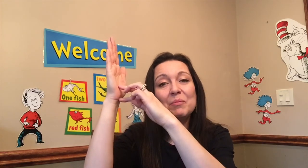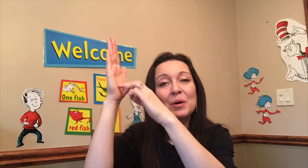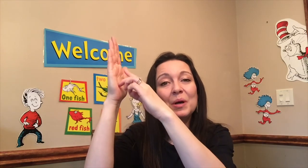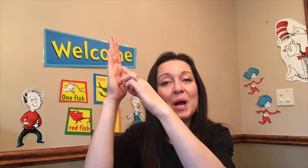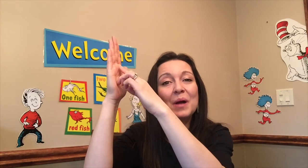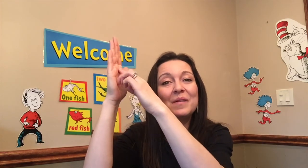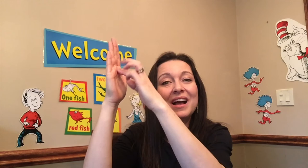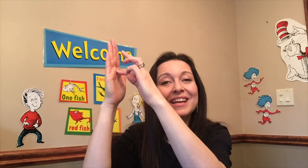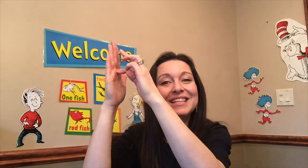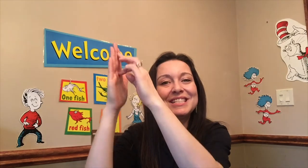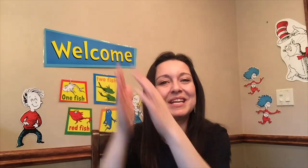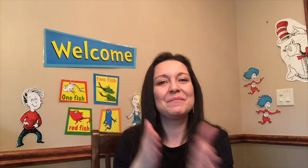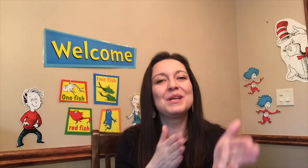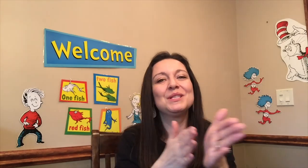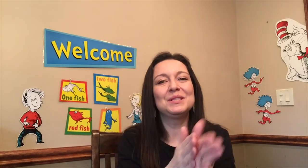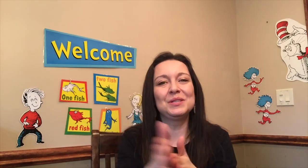let's do